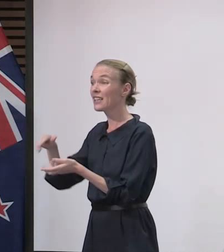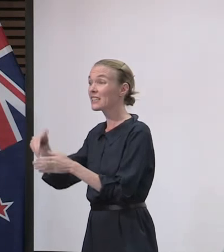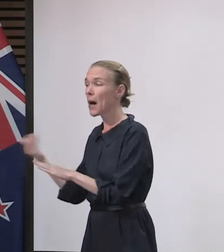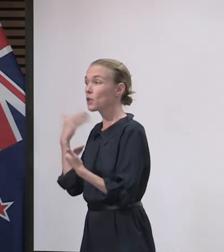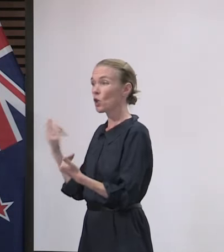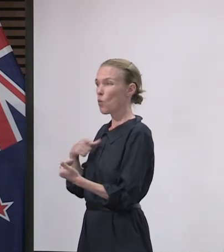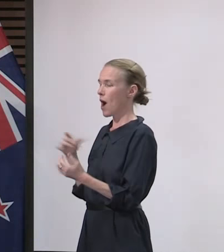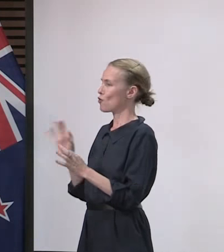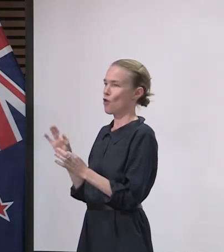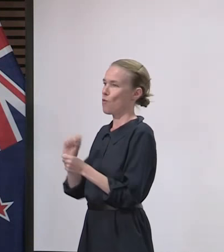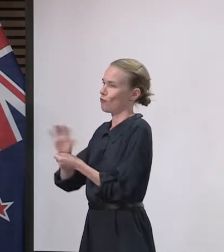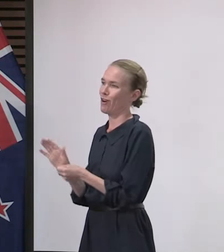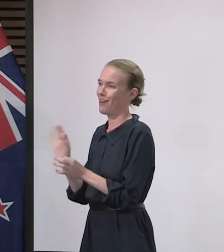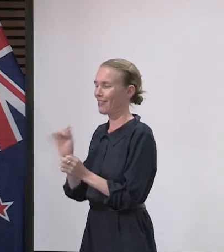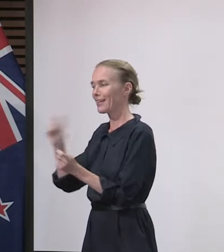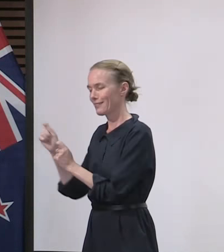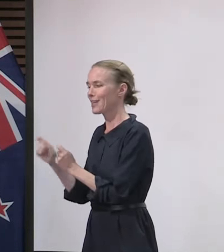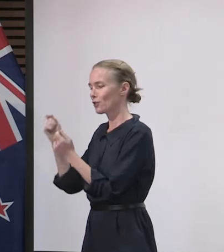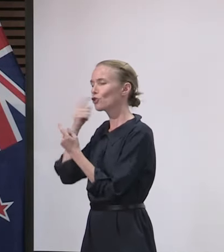further testing, sorry.